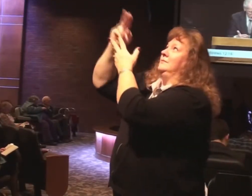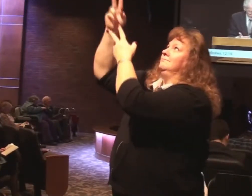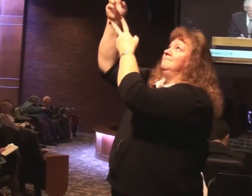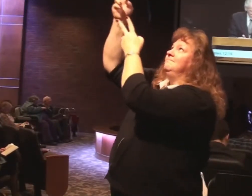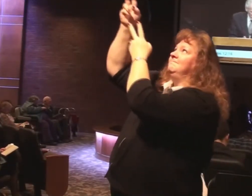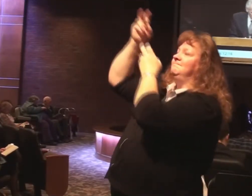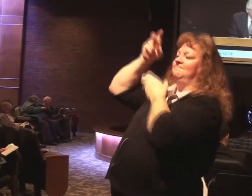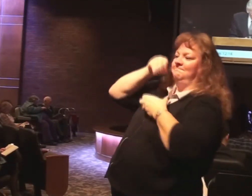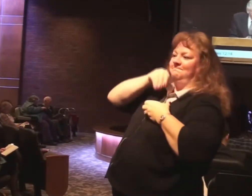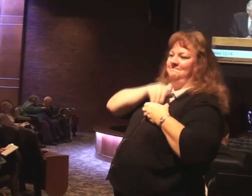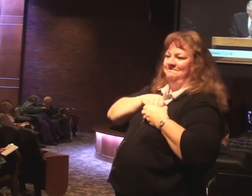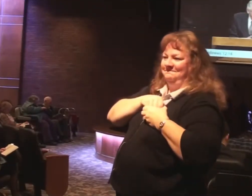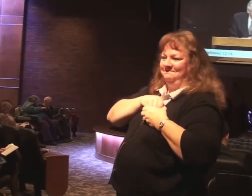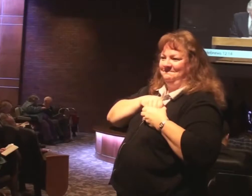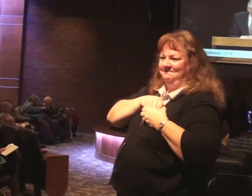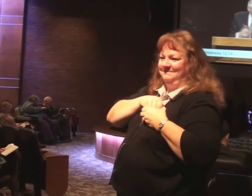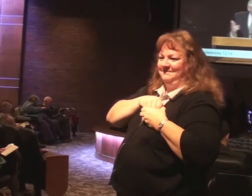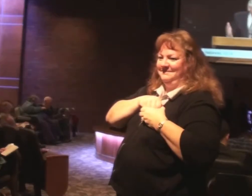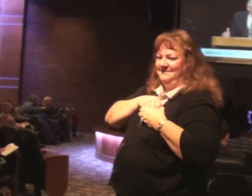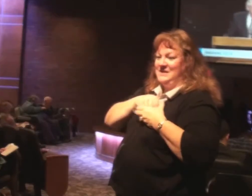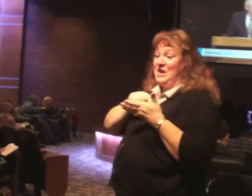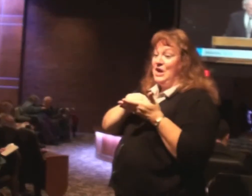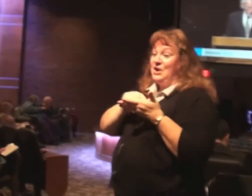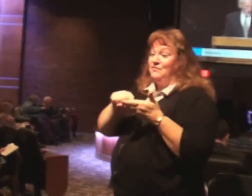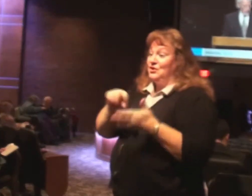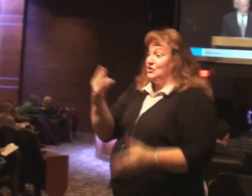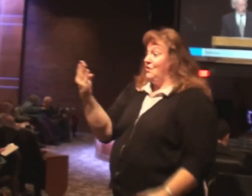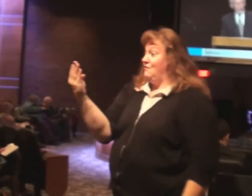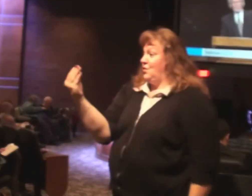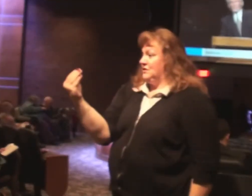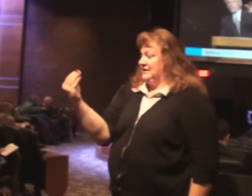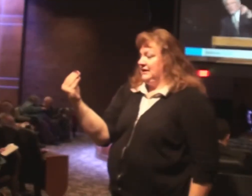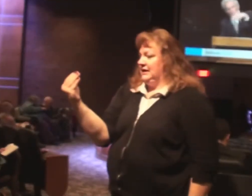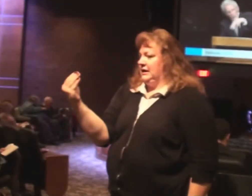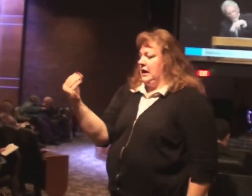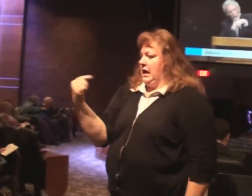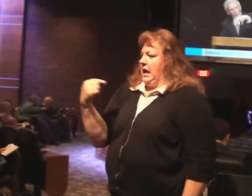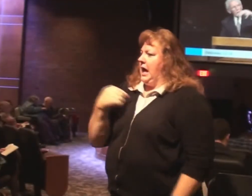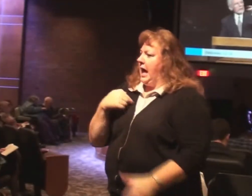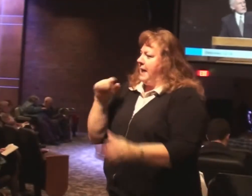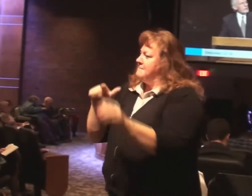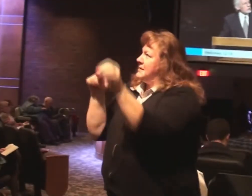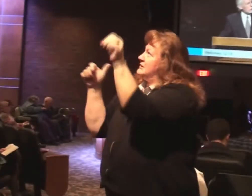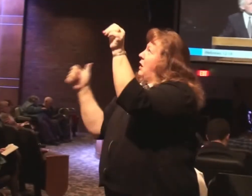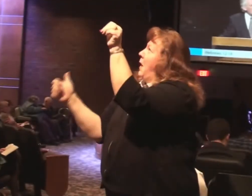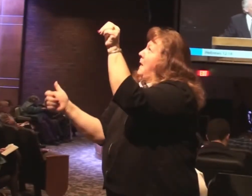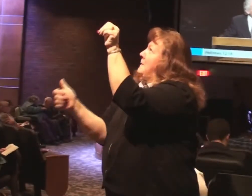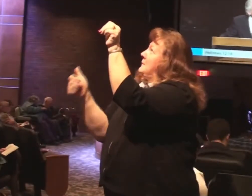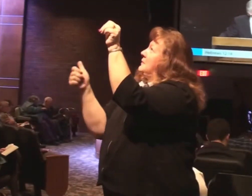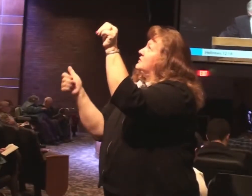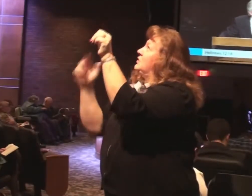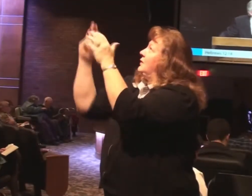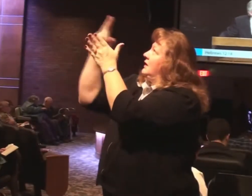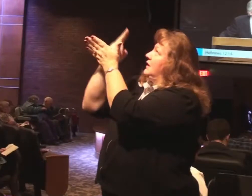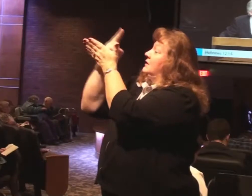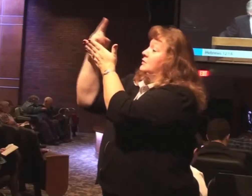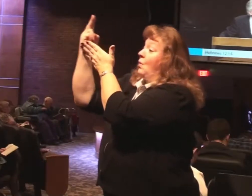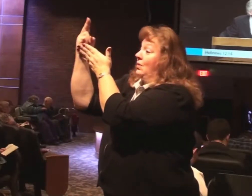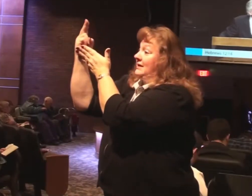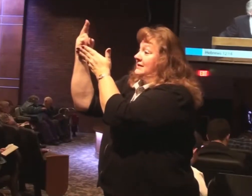So down in verse 14. are to pursue the holiness. Without which no one will see the Lord.